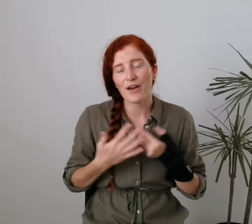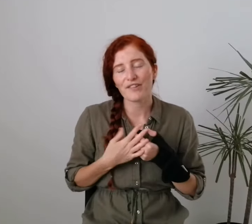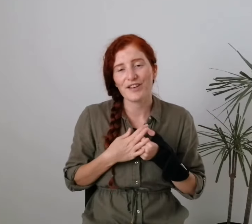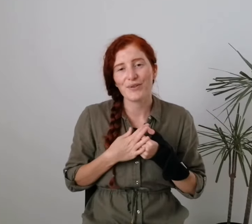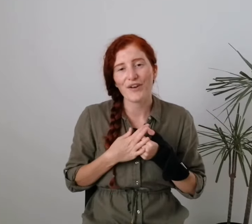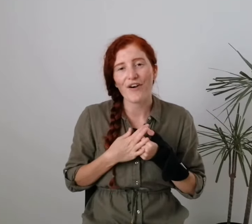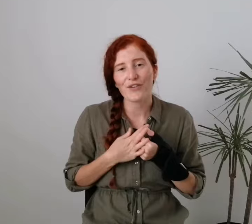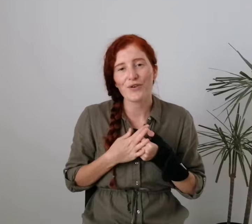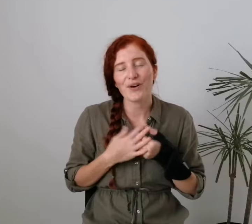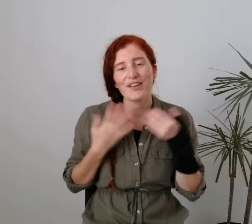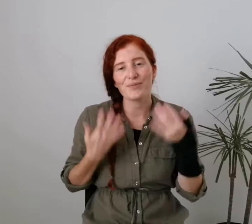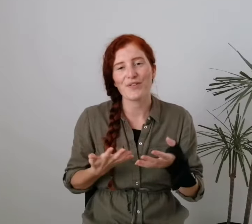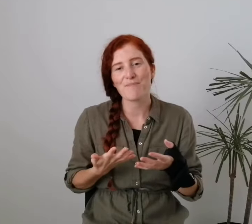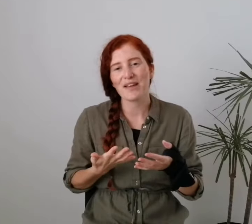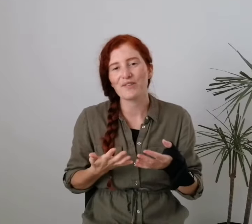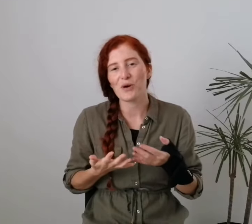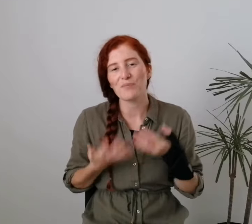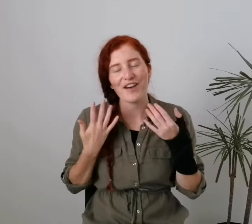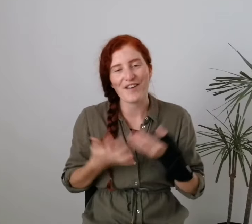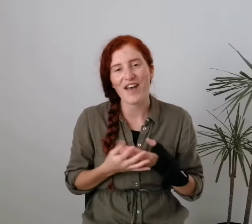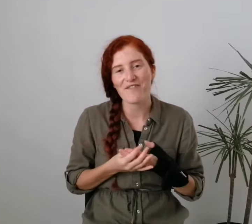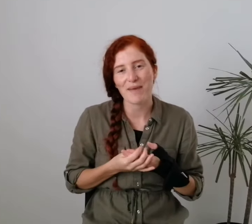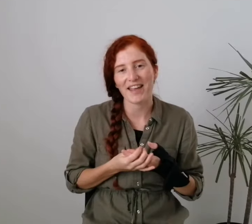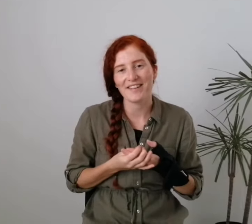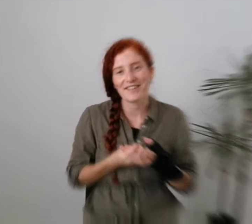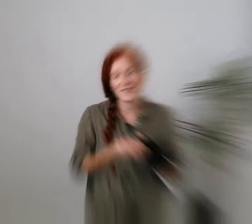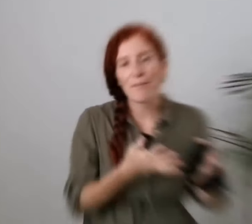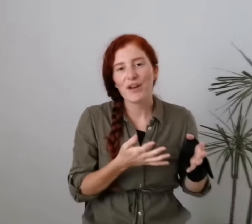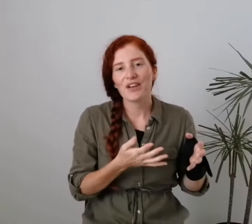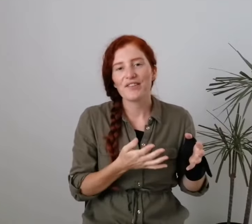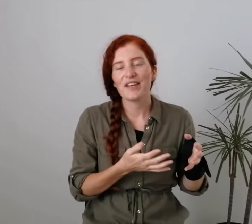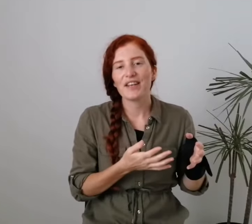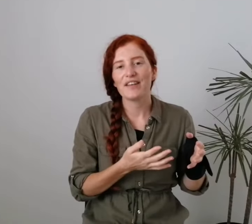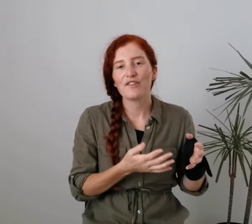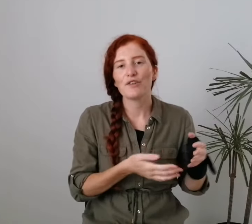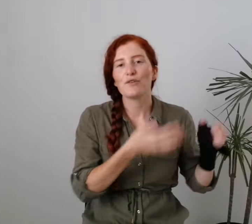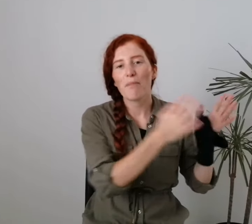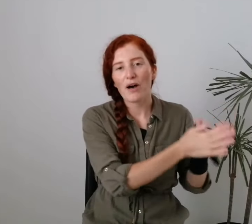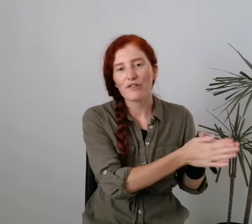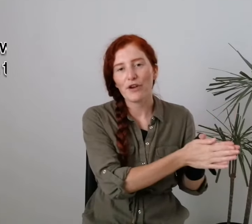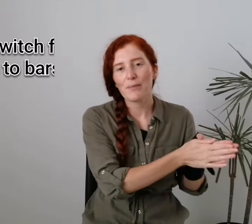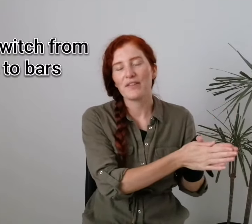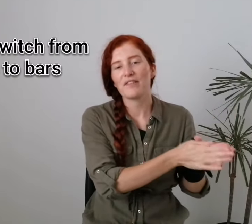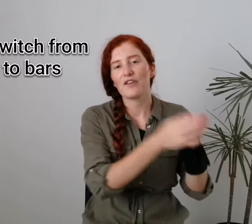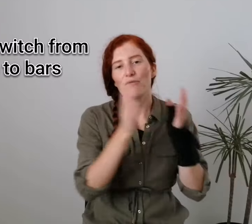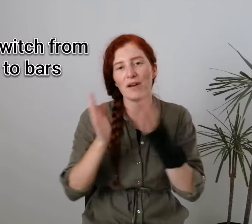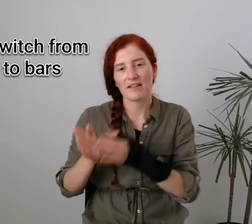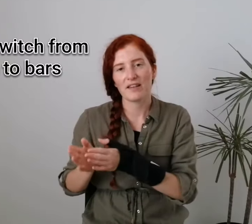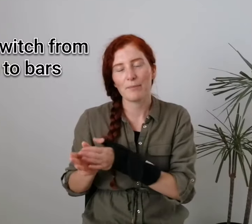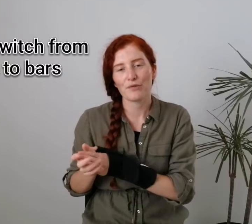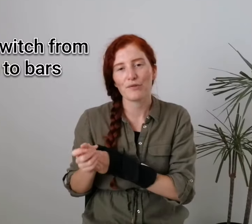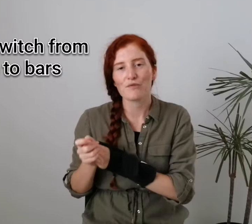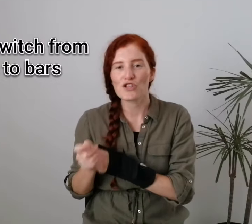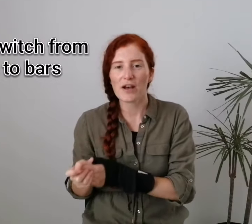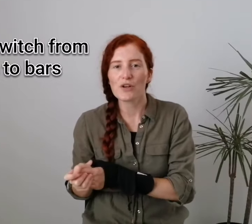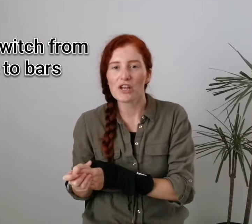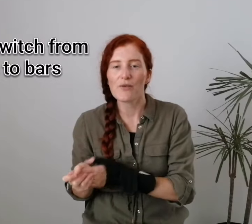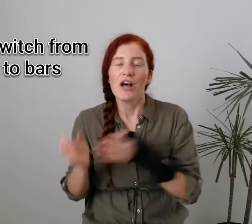personally use Argan Oil and it's one of the best swaps that I've ever made. Number nineteen is to use bar soap instead of plastic bottles or shower gel.